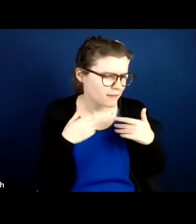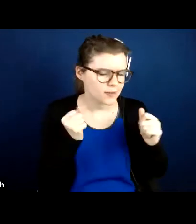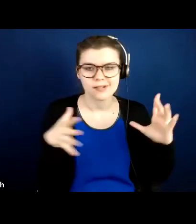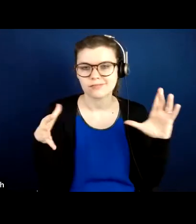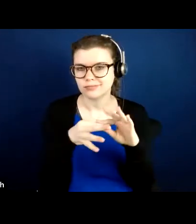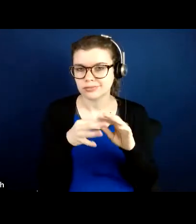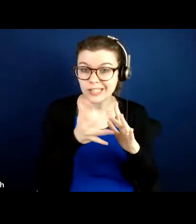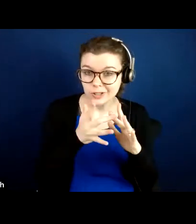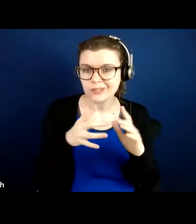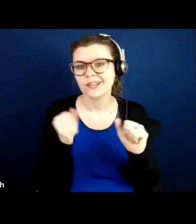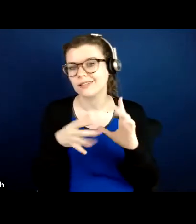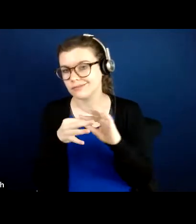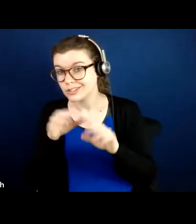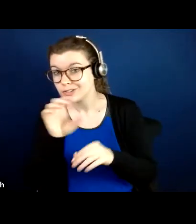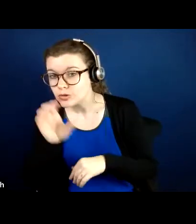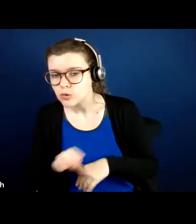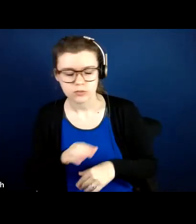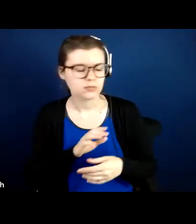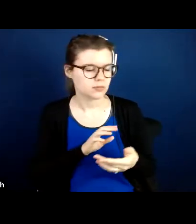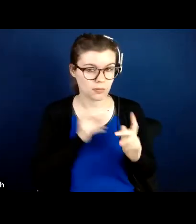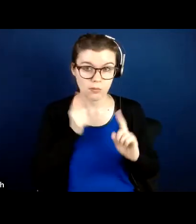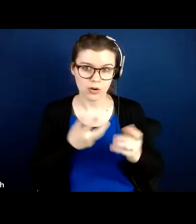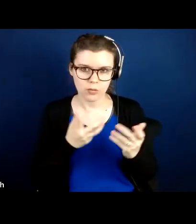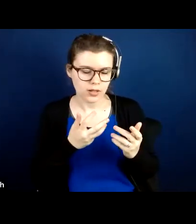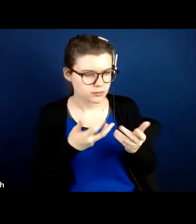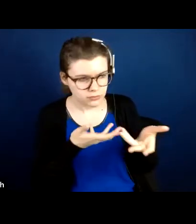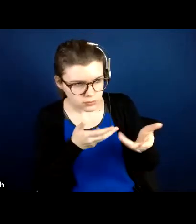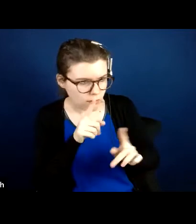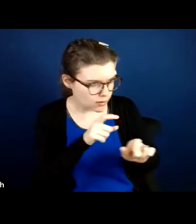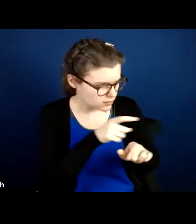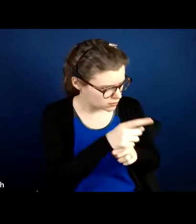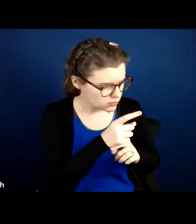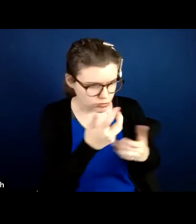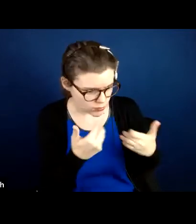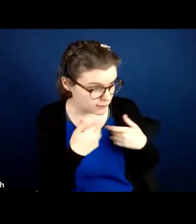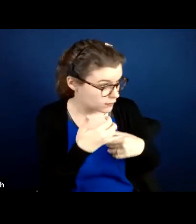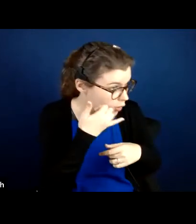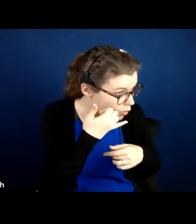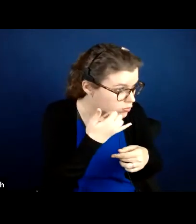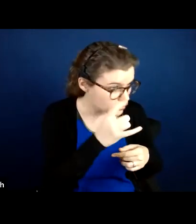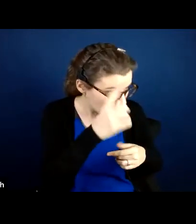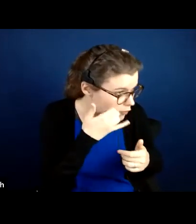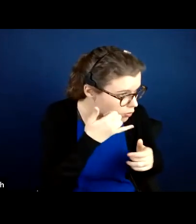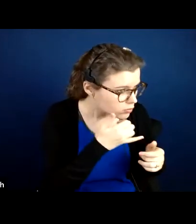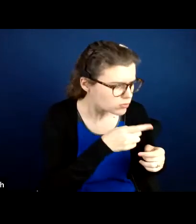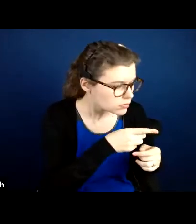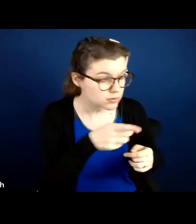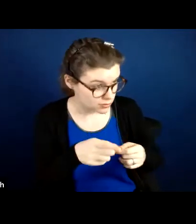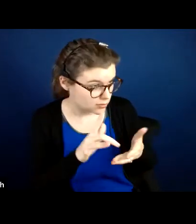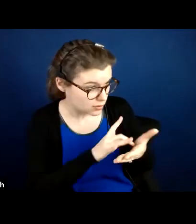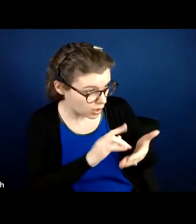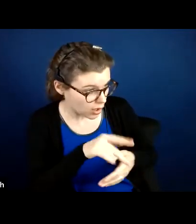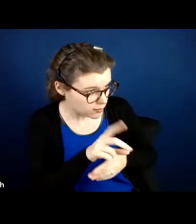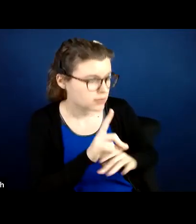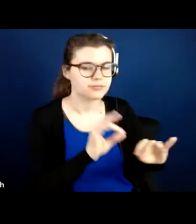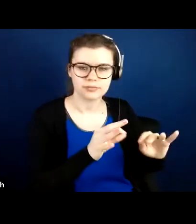internet. And so it's really just a matter of helping them do that on the device that they have. So kind of asking some questions to